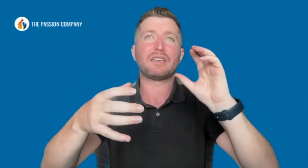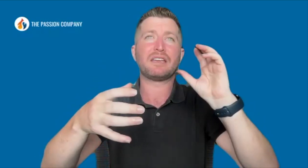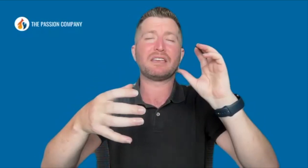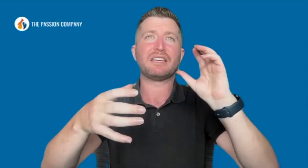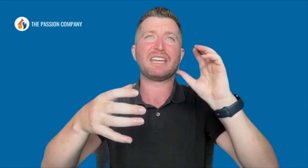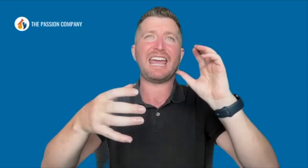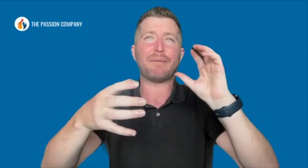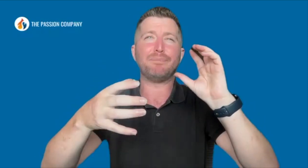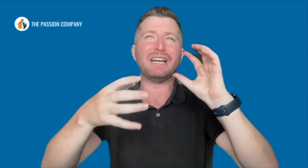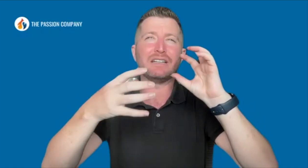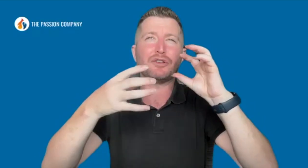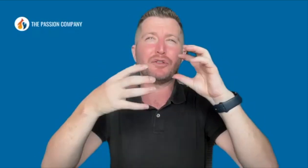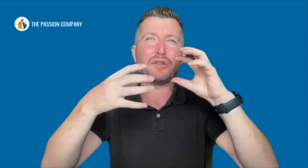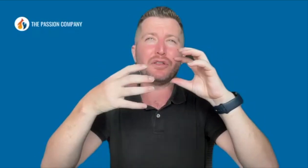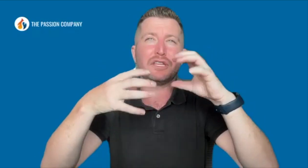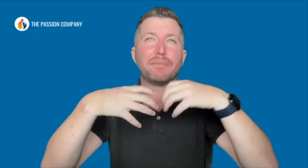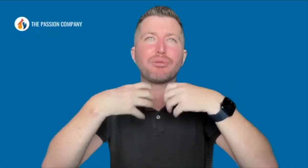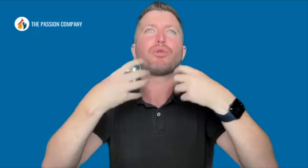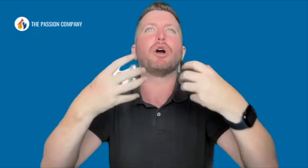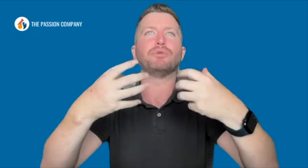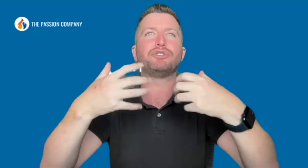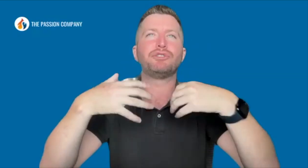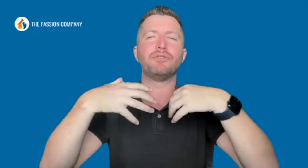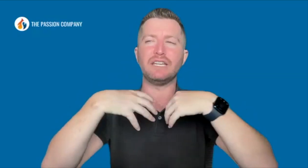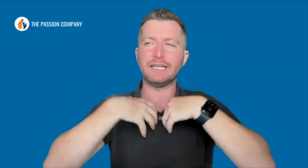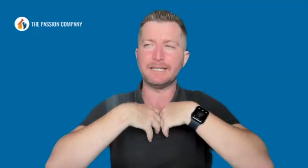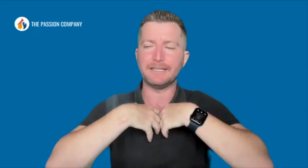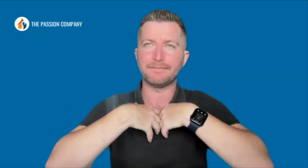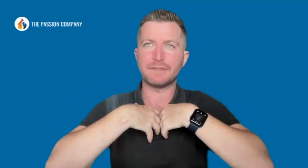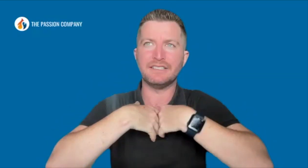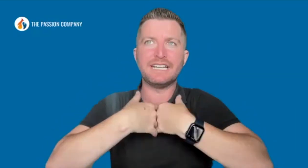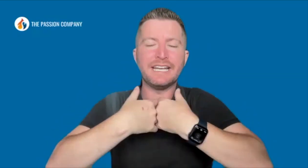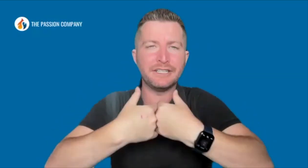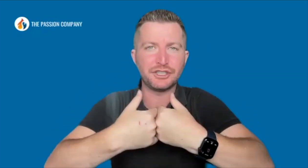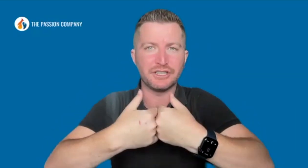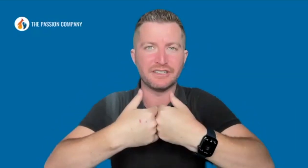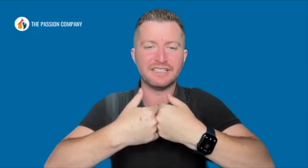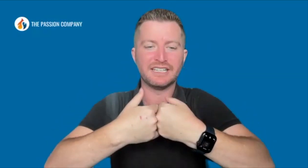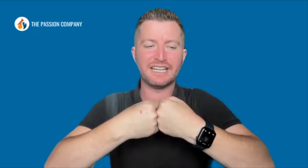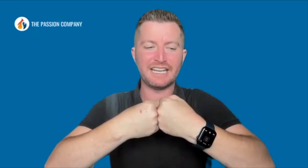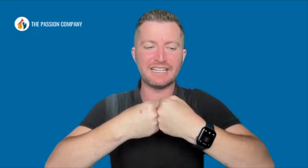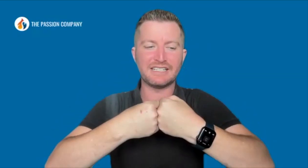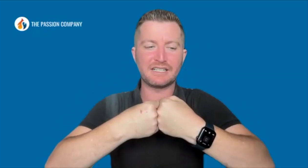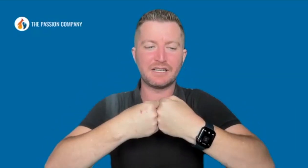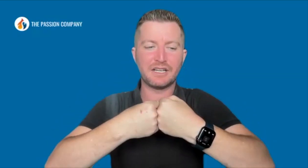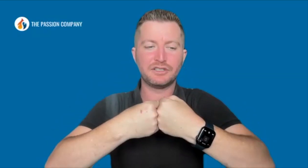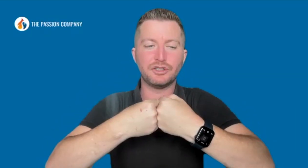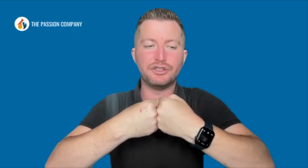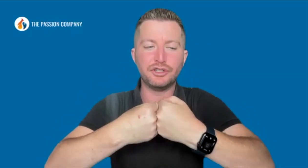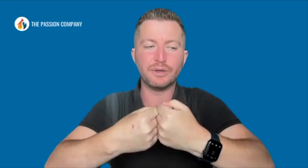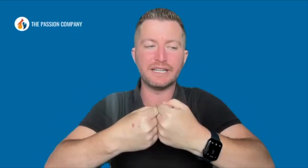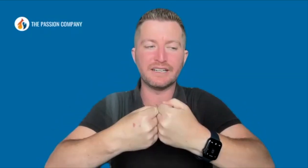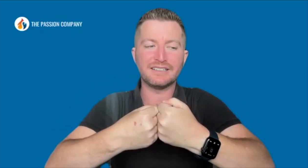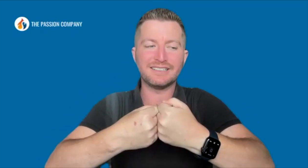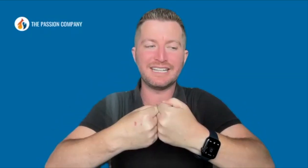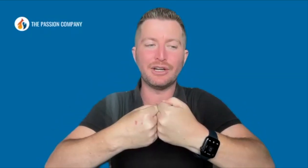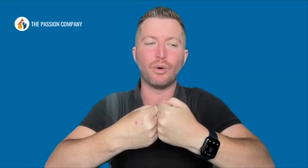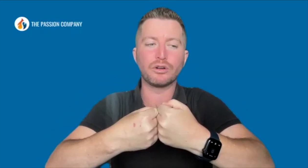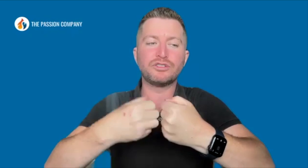But the approach, the intention is to do it in order to